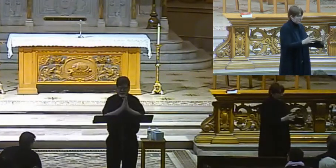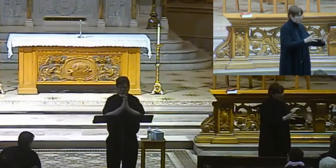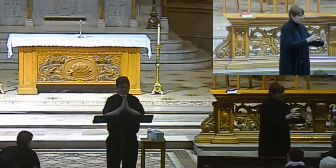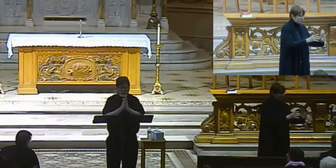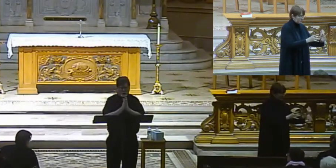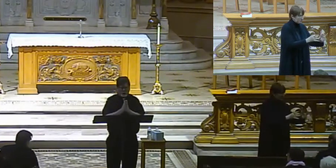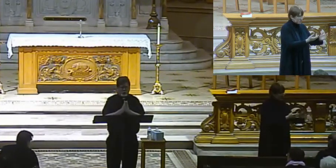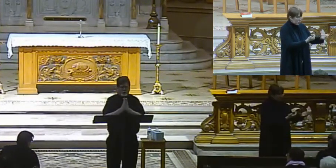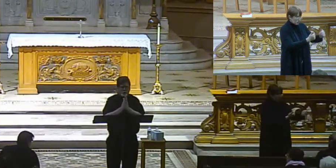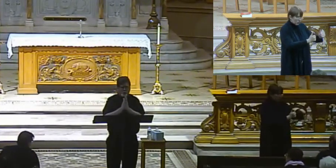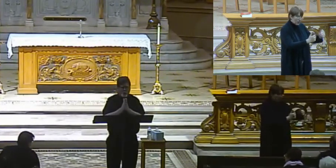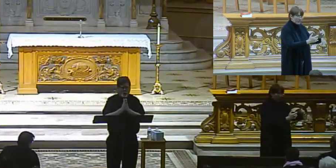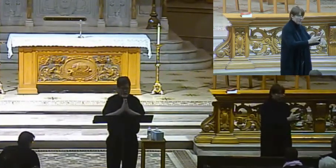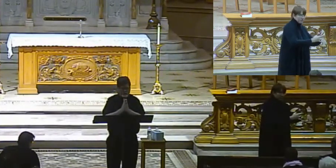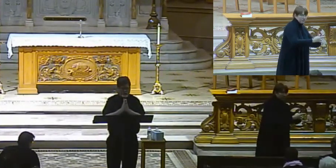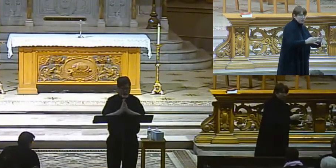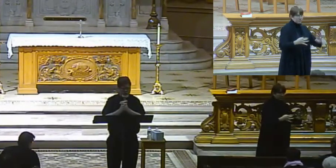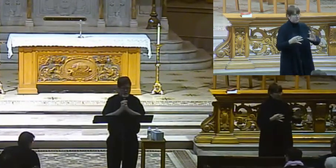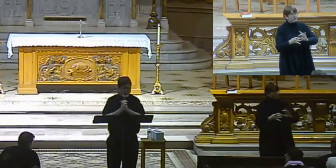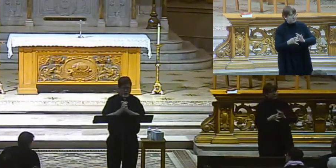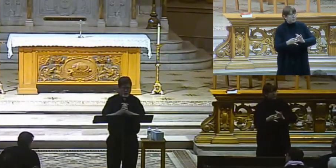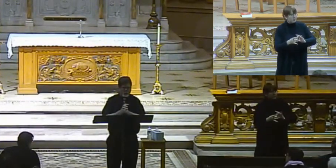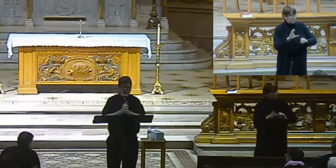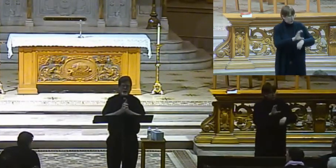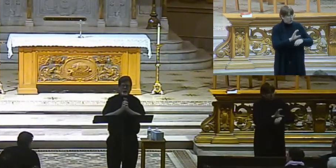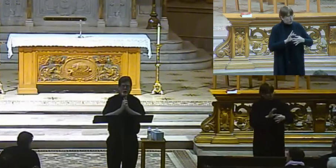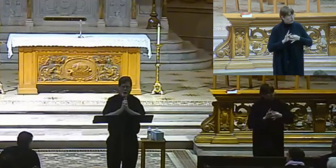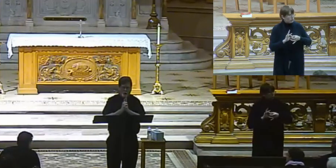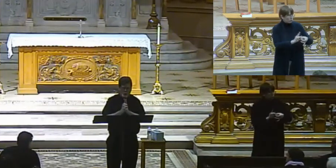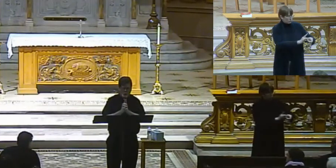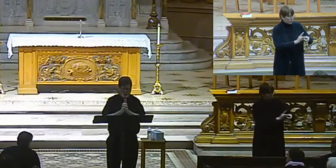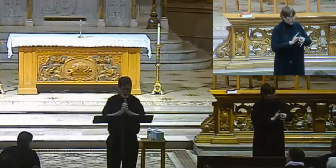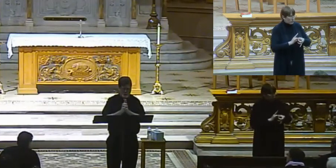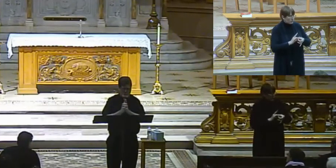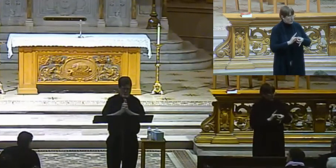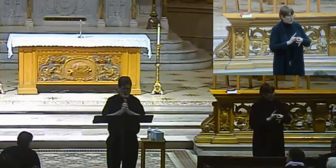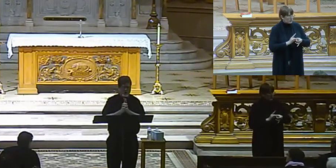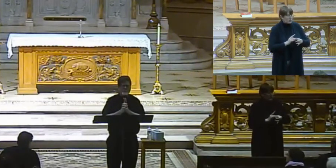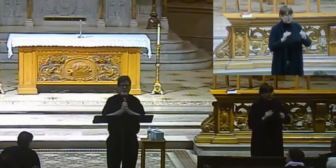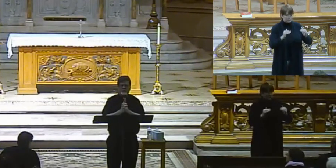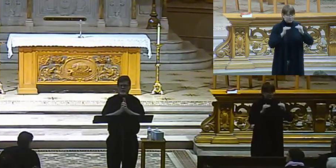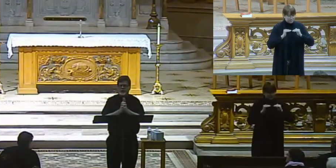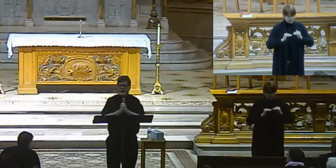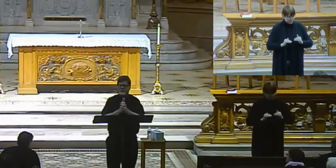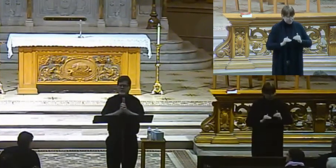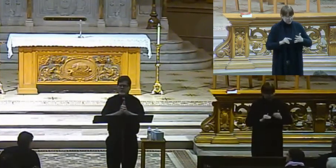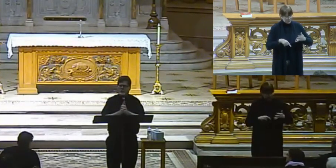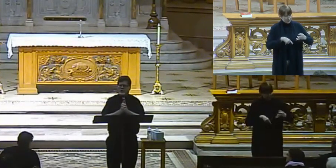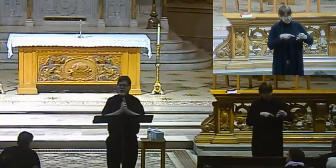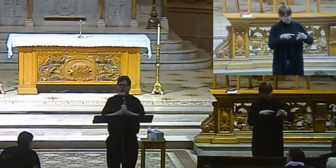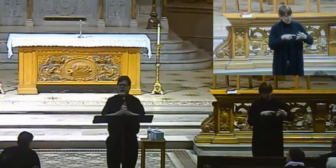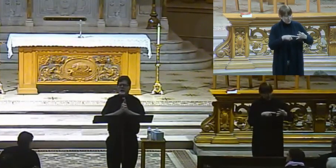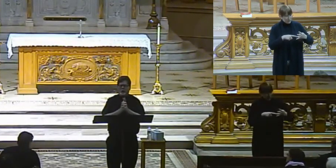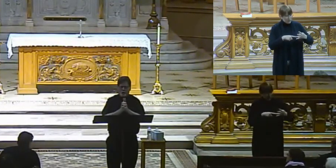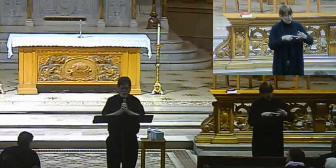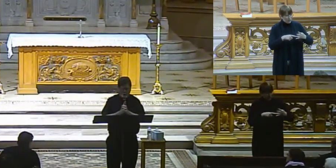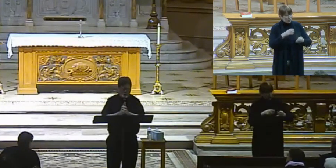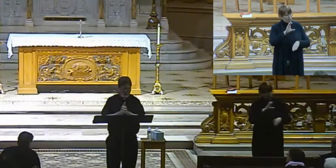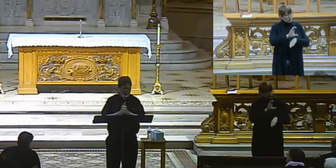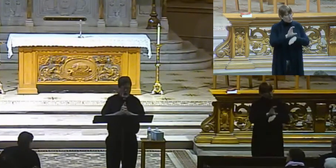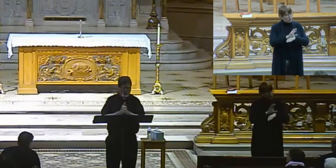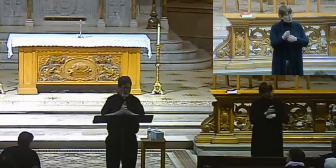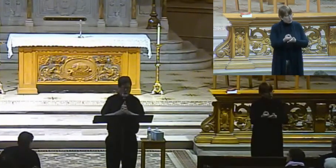that's, the church is one. Now, the church is holy. What does that mean? to say that the church is